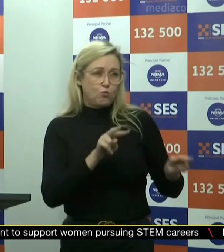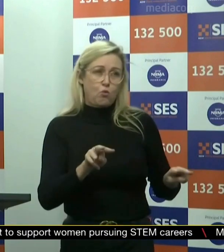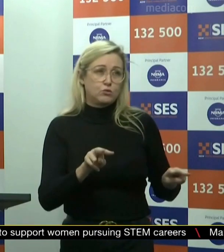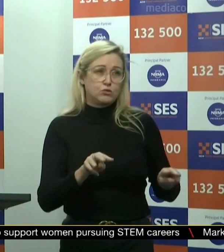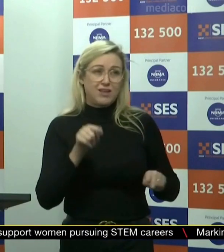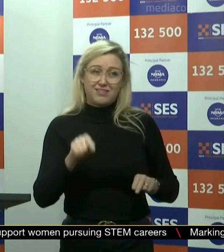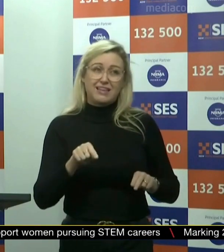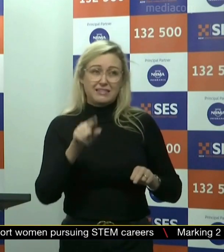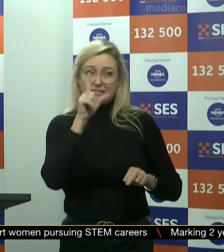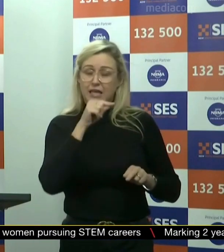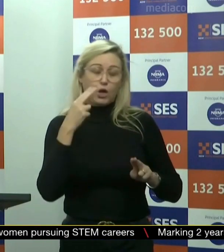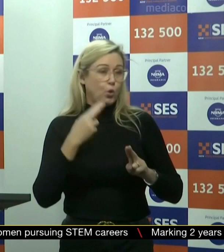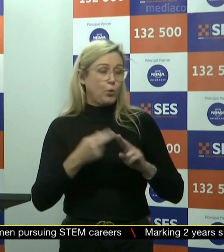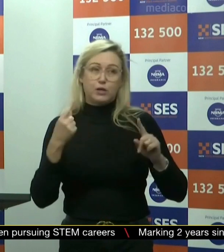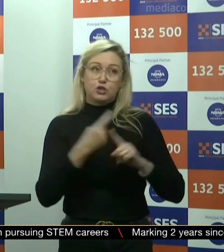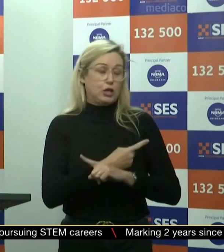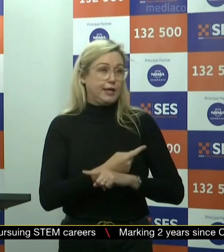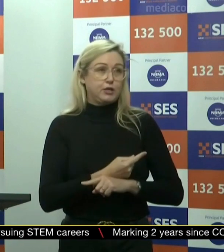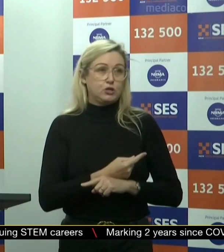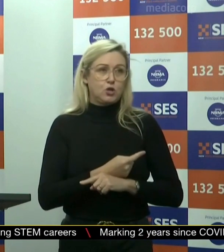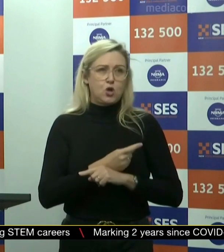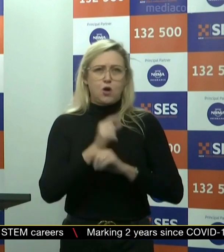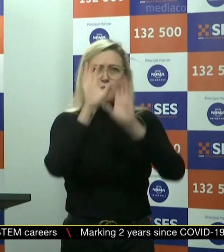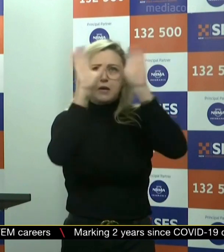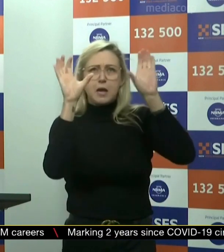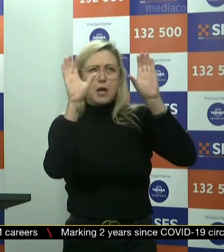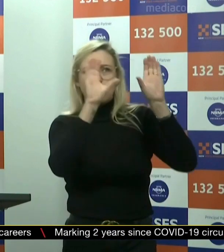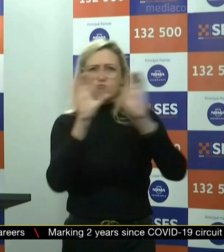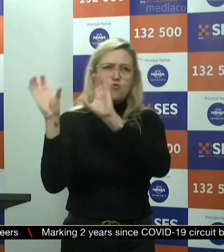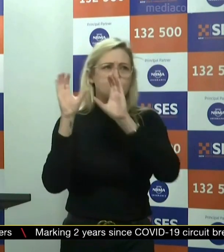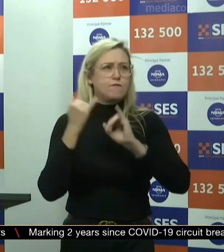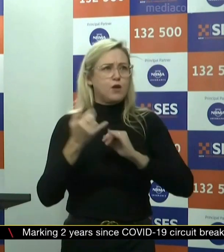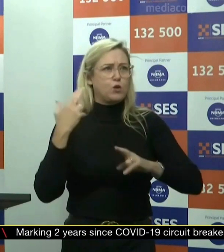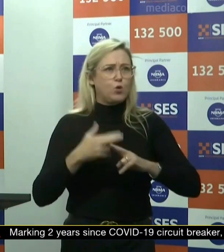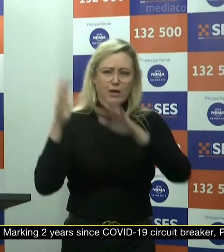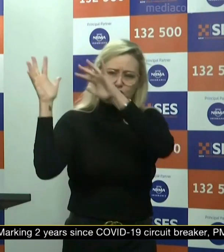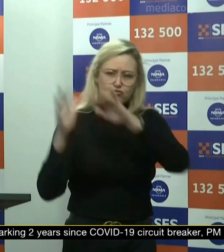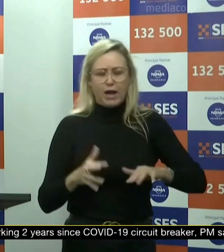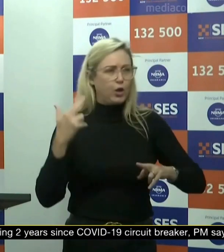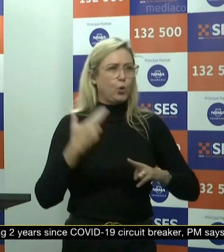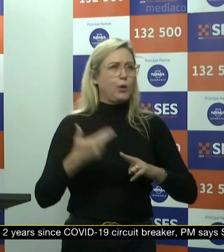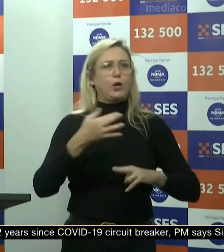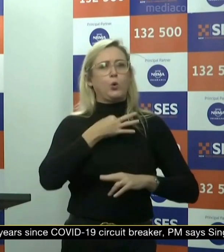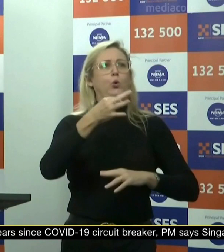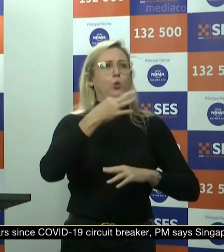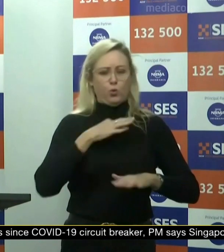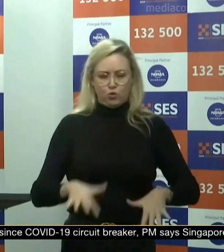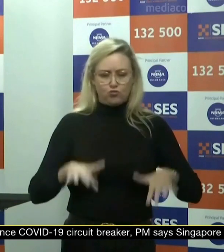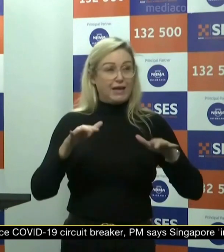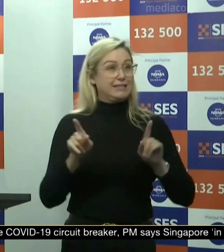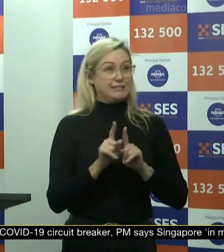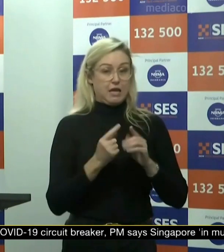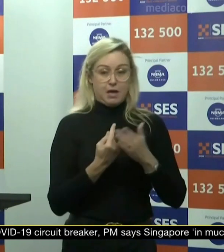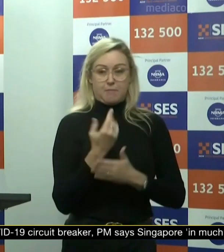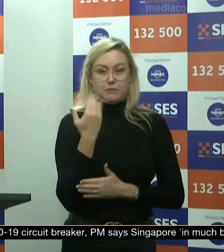These events are moving exceptionally quickly, as was witnessed in the Illawarra this morning.